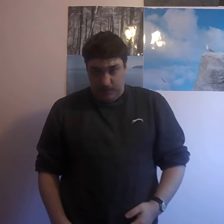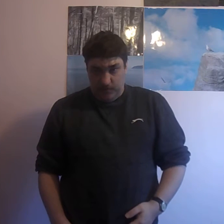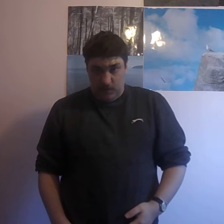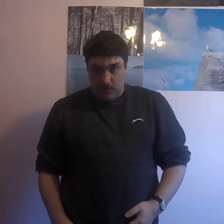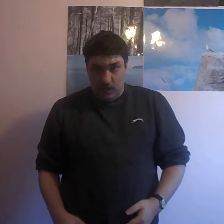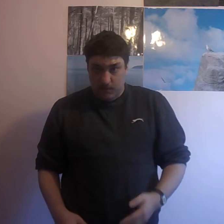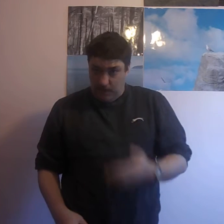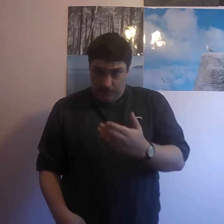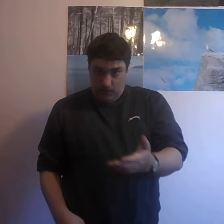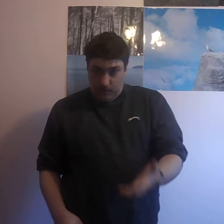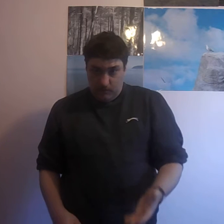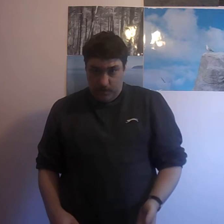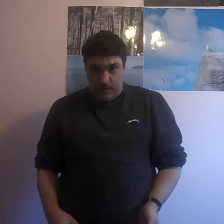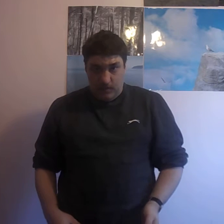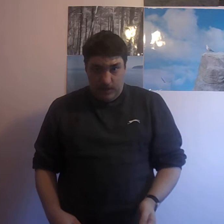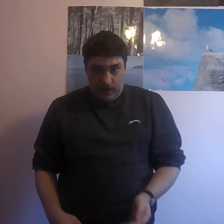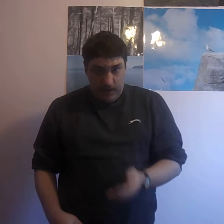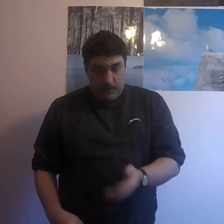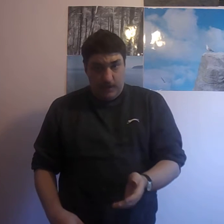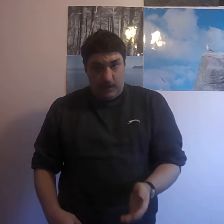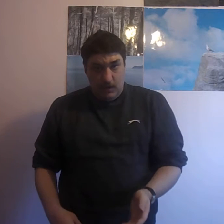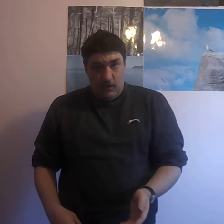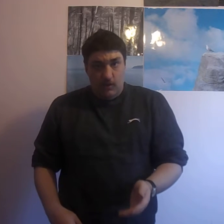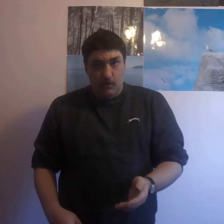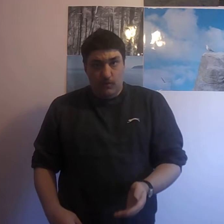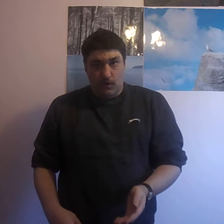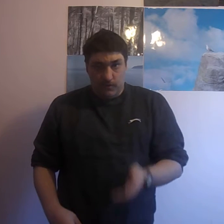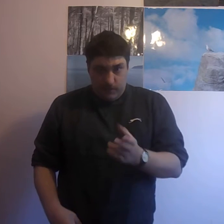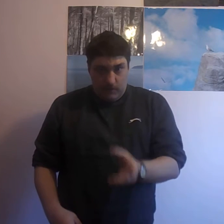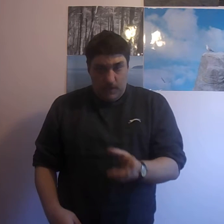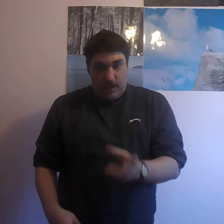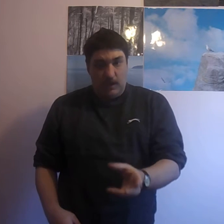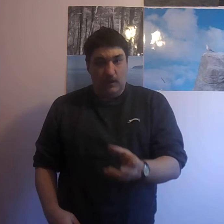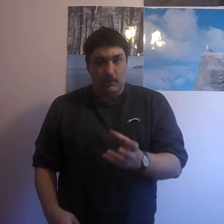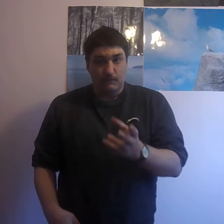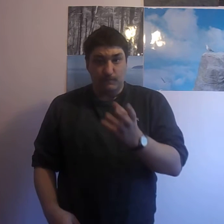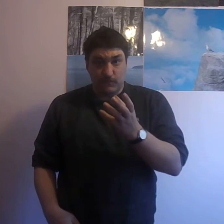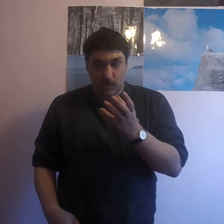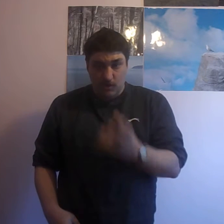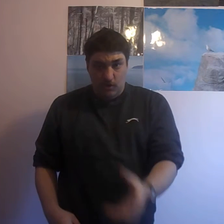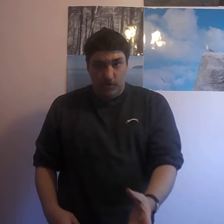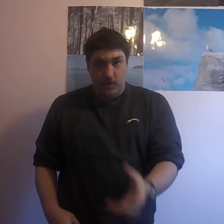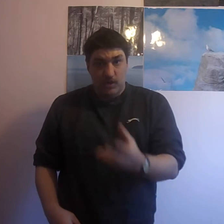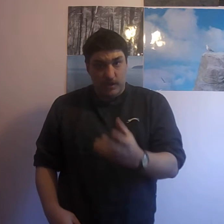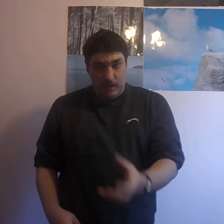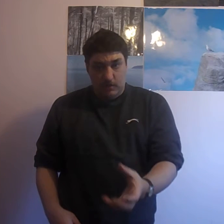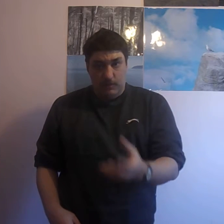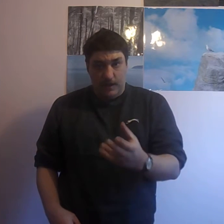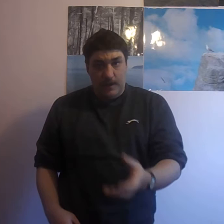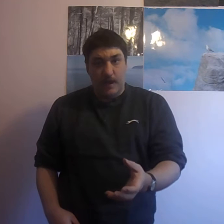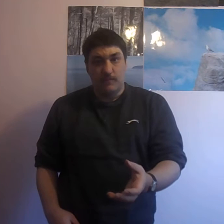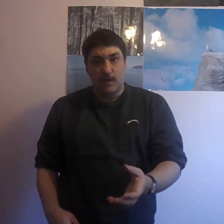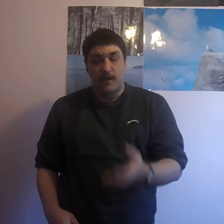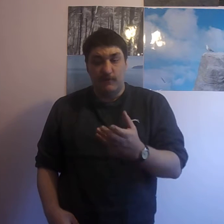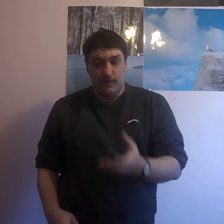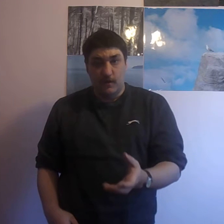true. And there might be other companies out there like that who are still making good single player games. And if so,